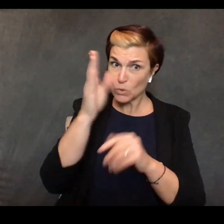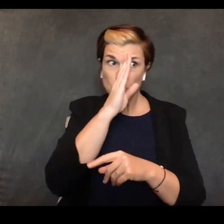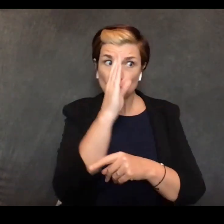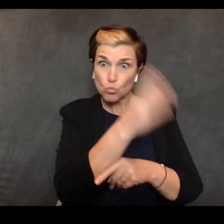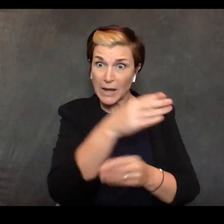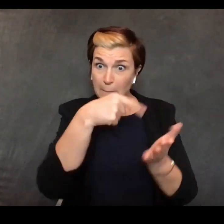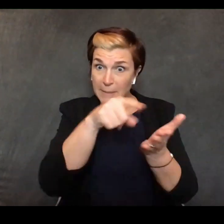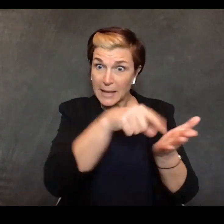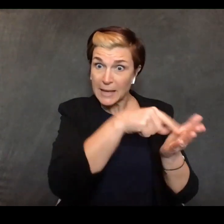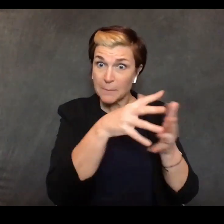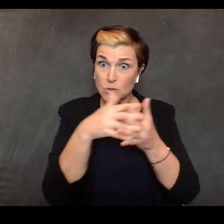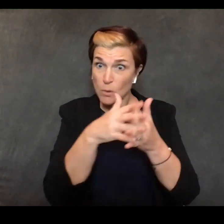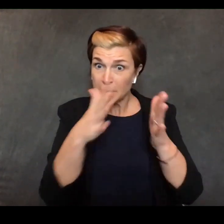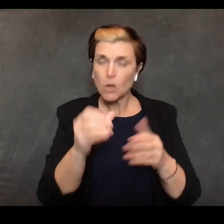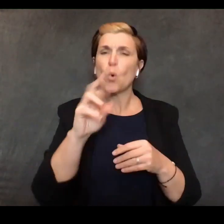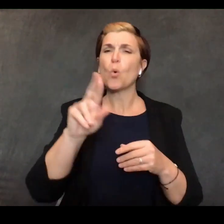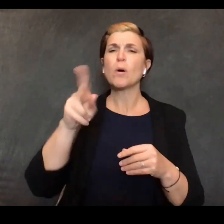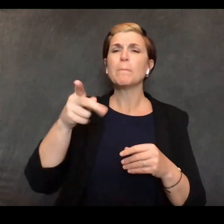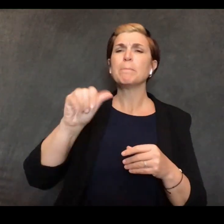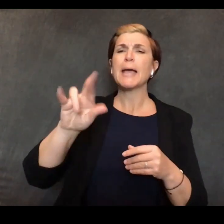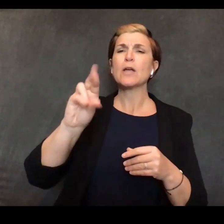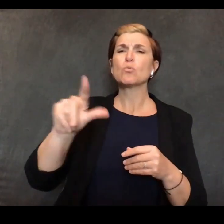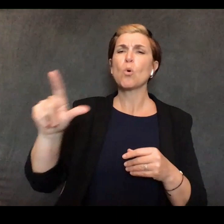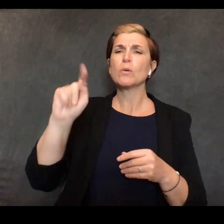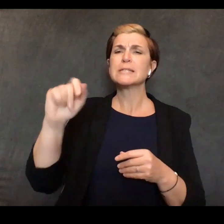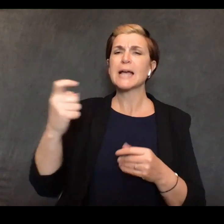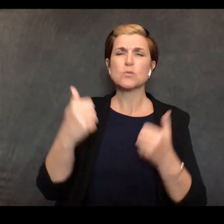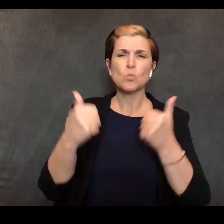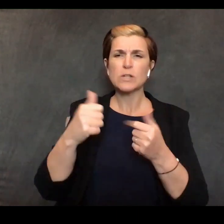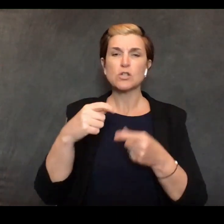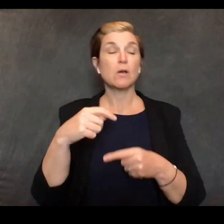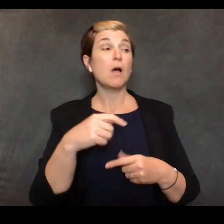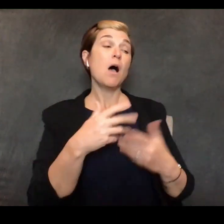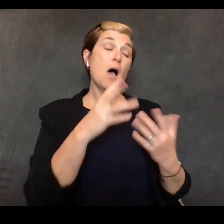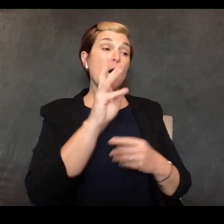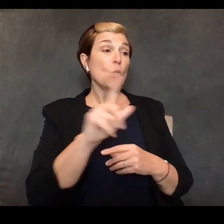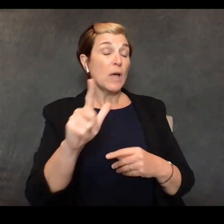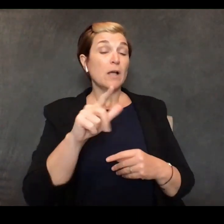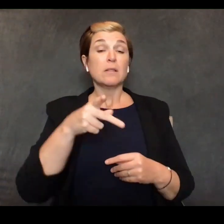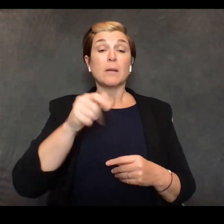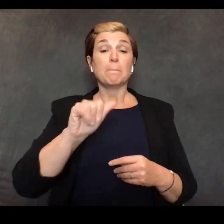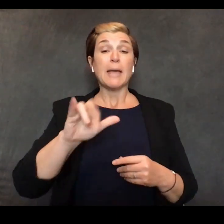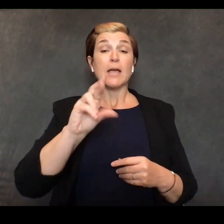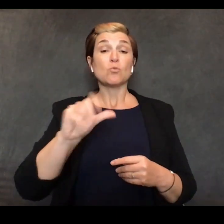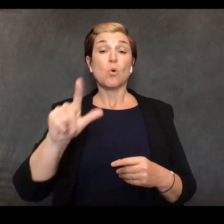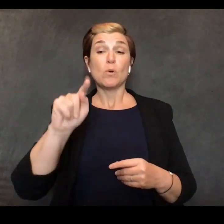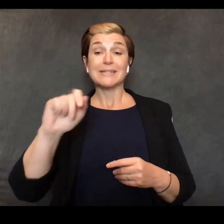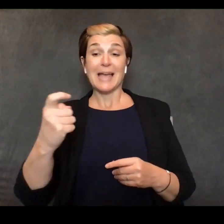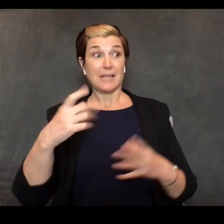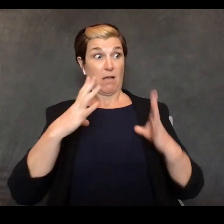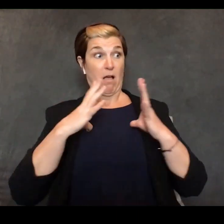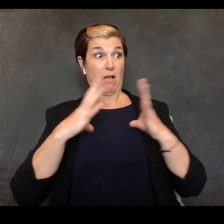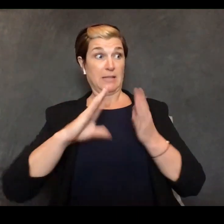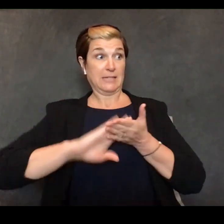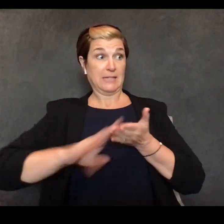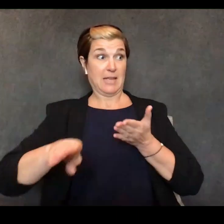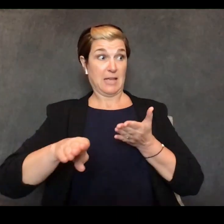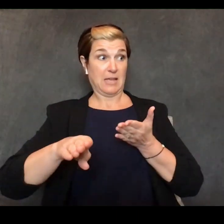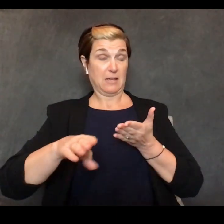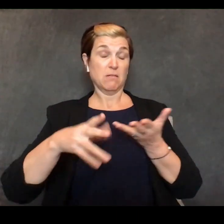um... although the president likes the idea of the payroll tax holiday i will tell you what we've heard from many people and the president has said we can consider